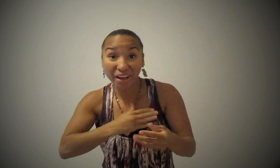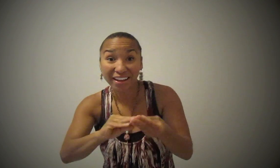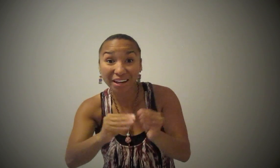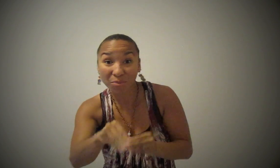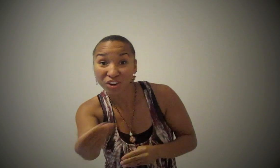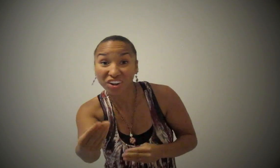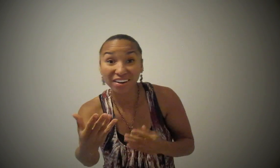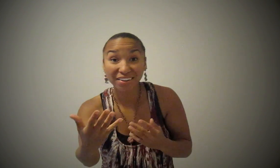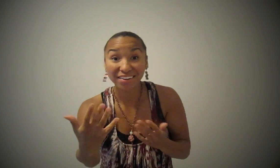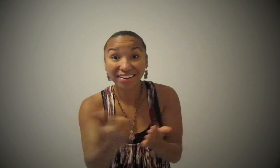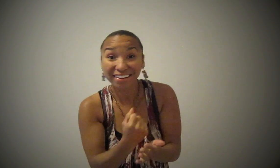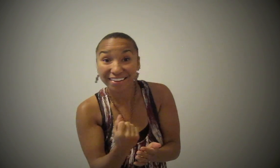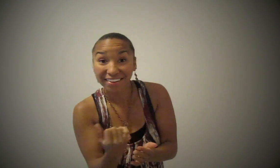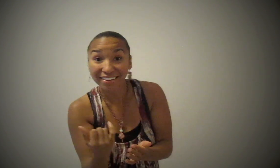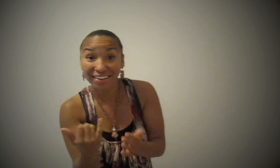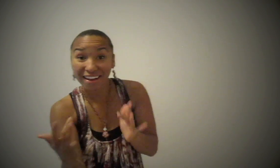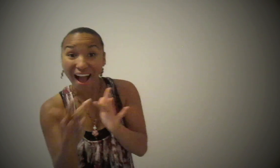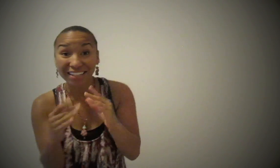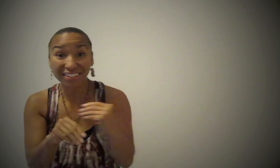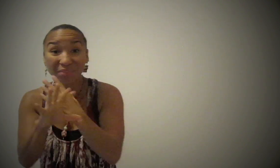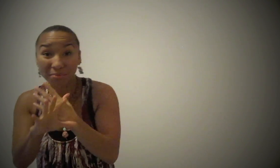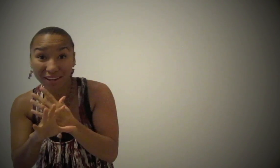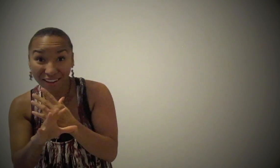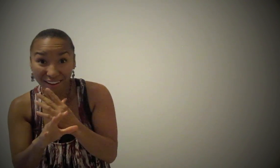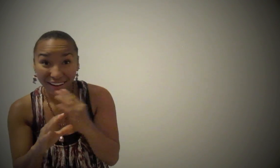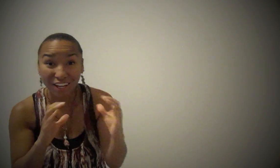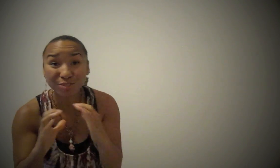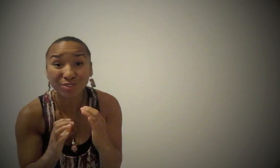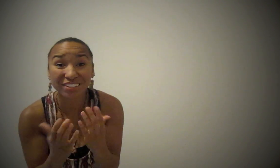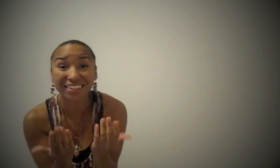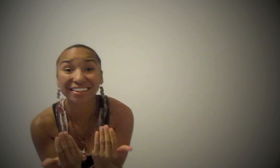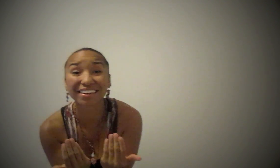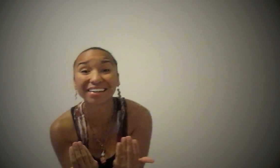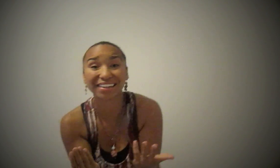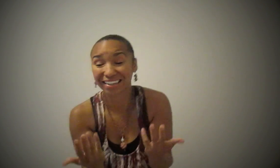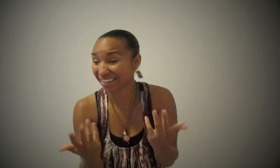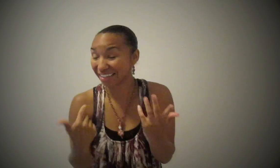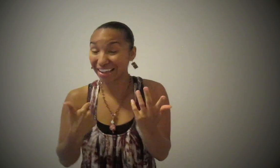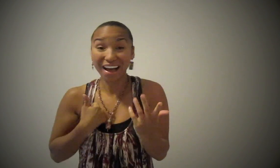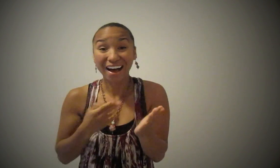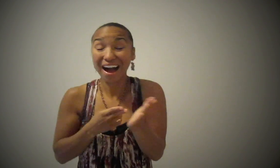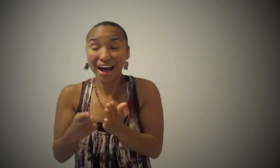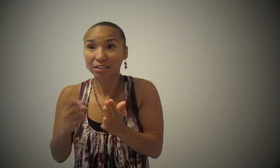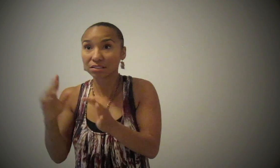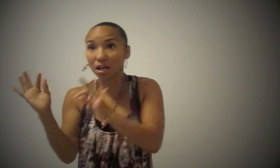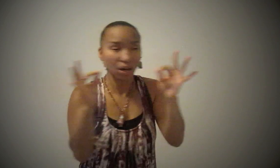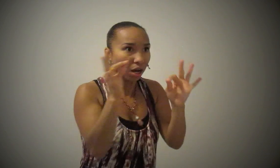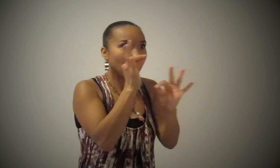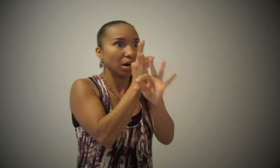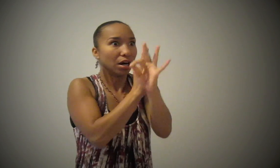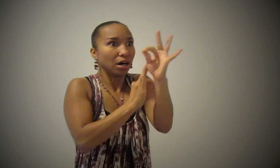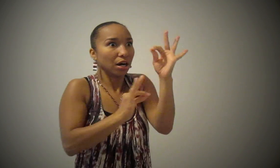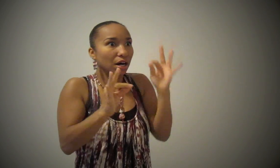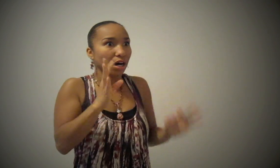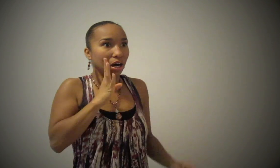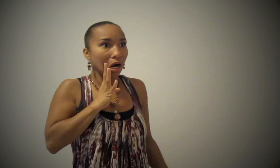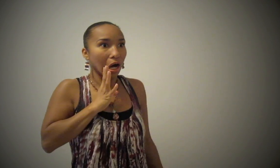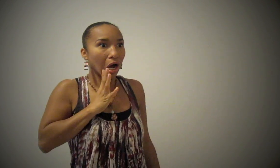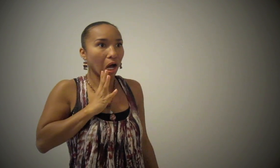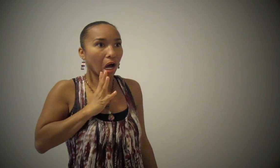maybe It's hard to look right at you, baby But here's my number, so call me